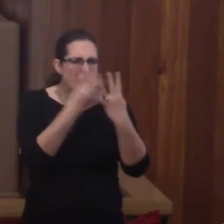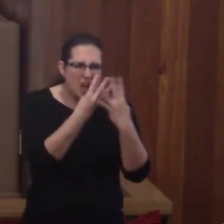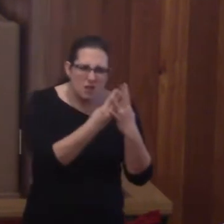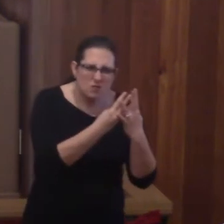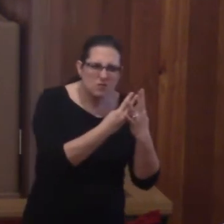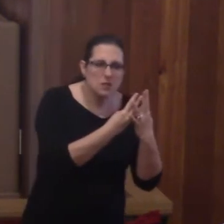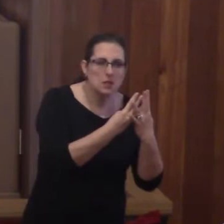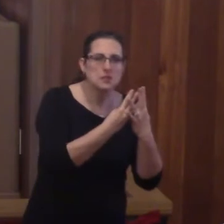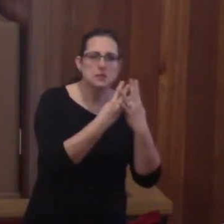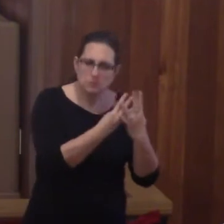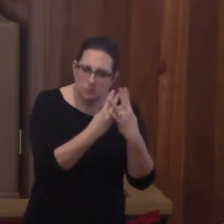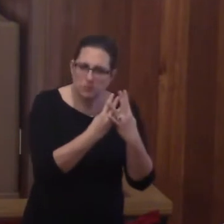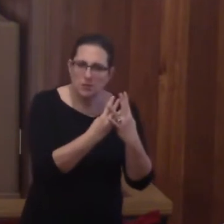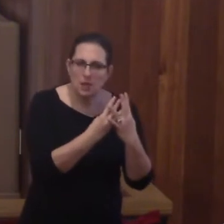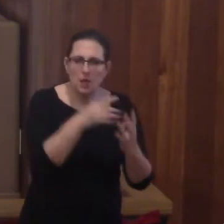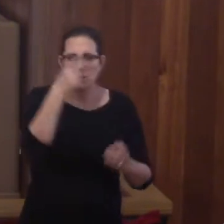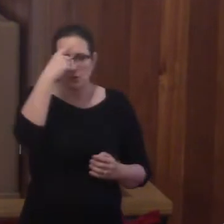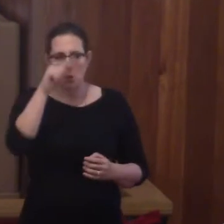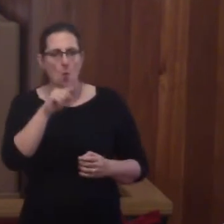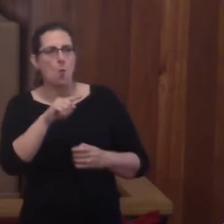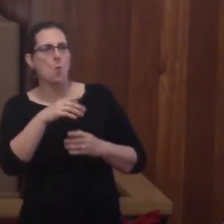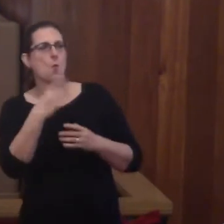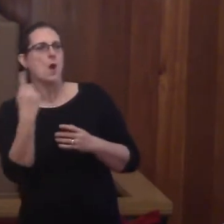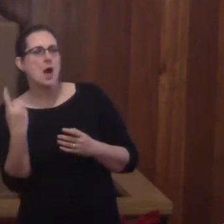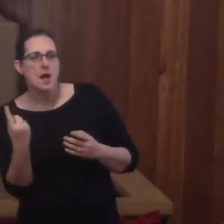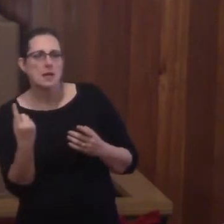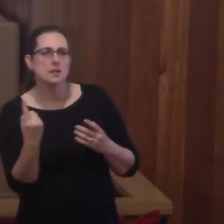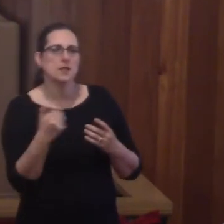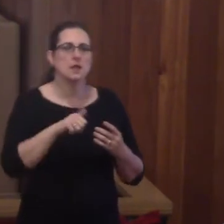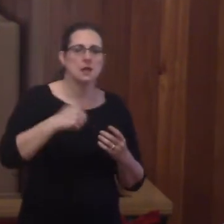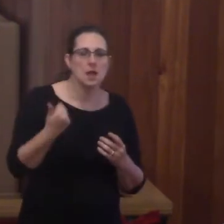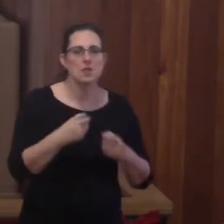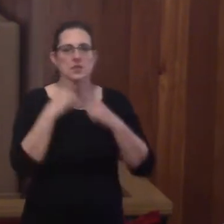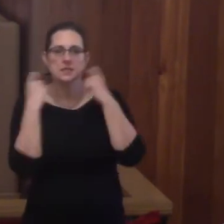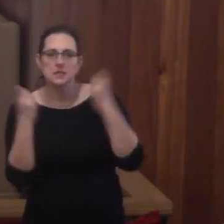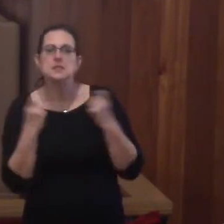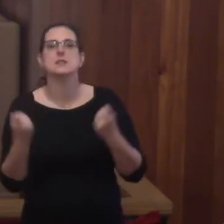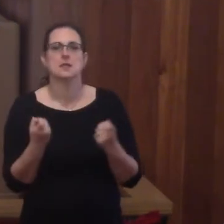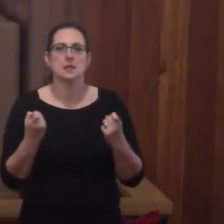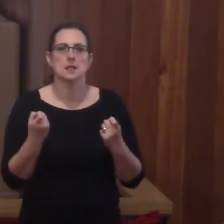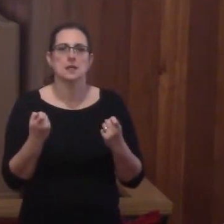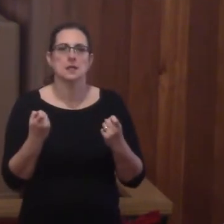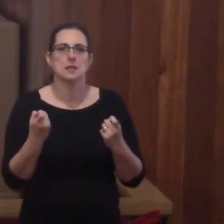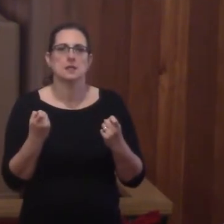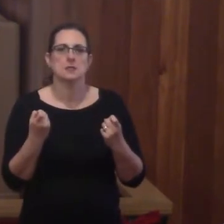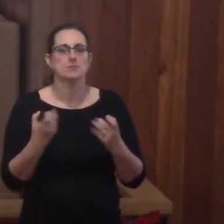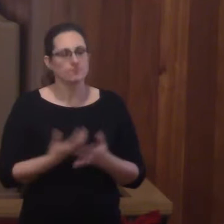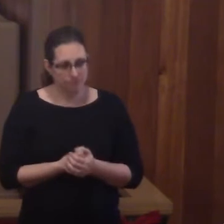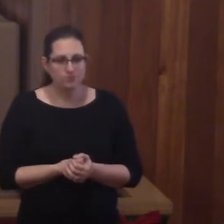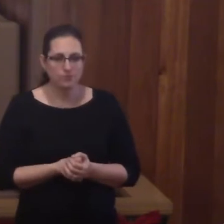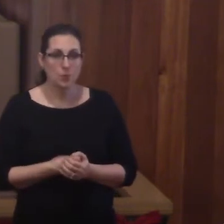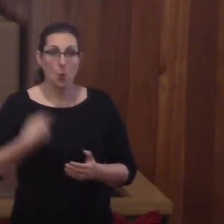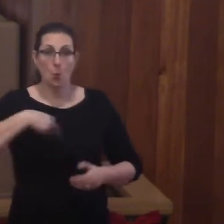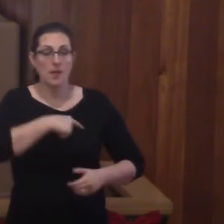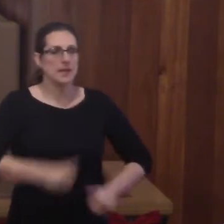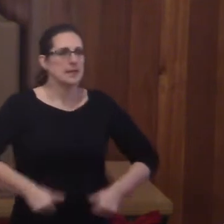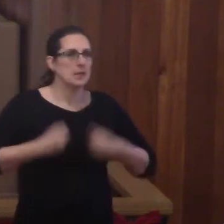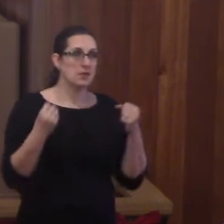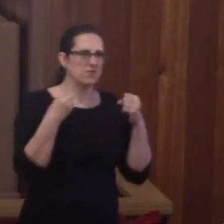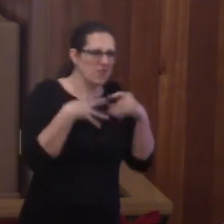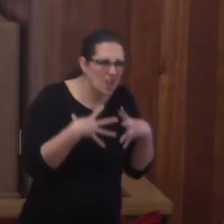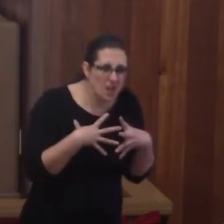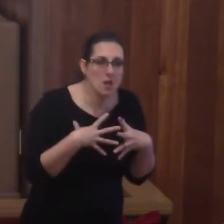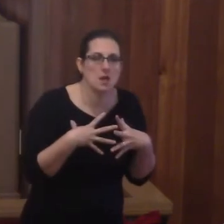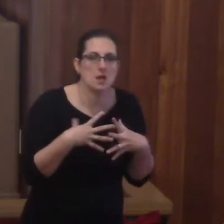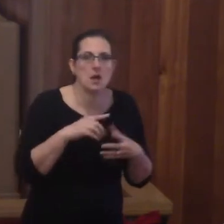are captives, prisoners of one form or another, of sin's incarnation. We live in fear.